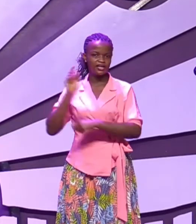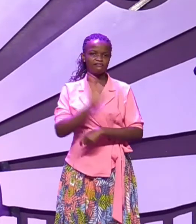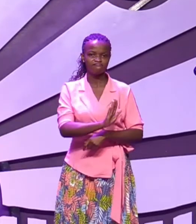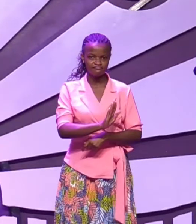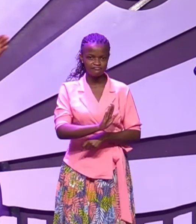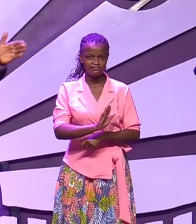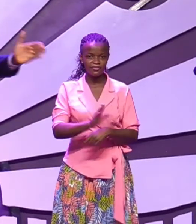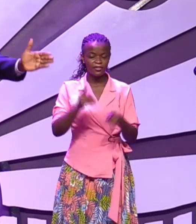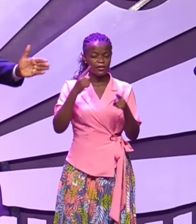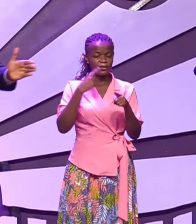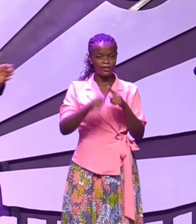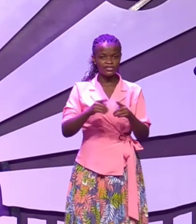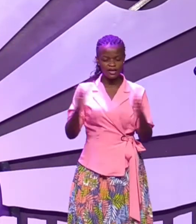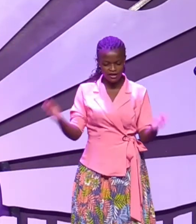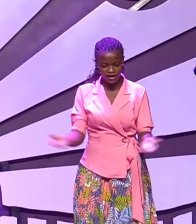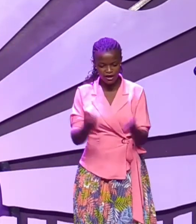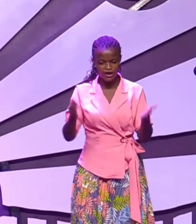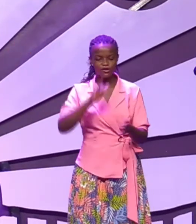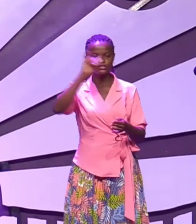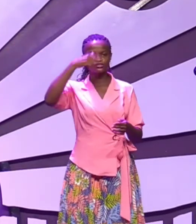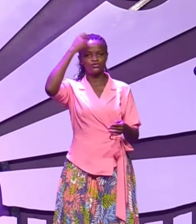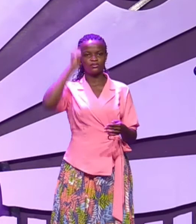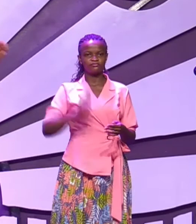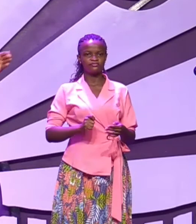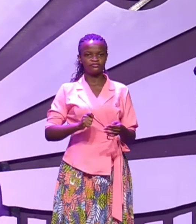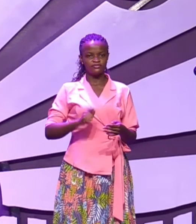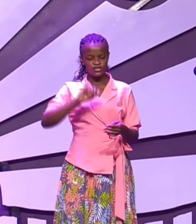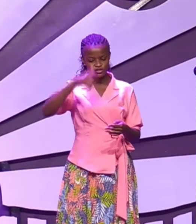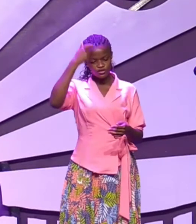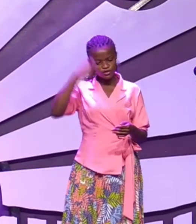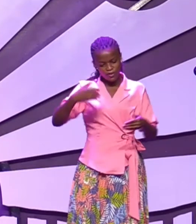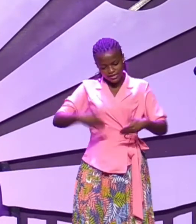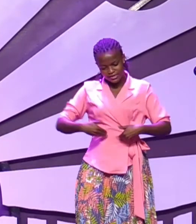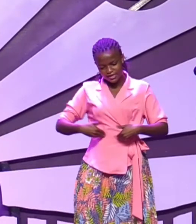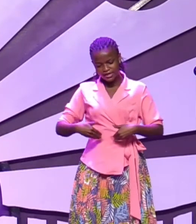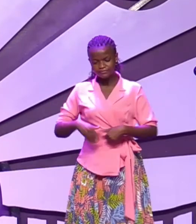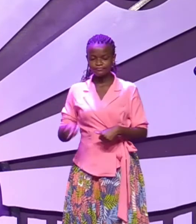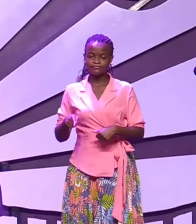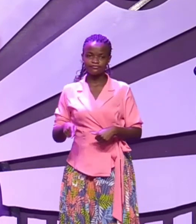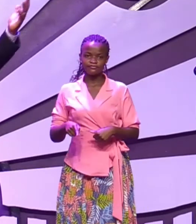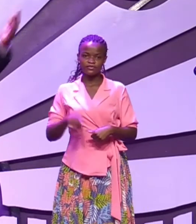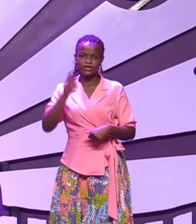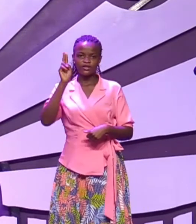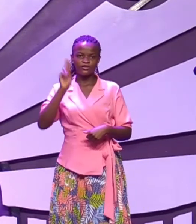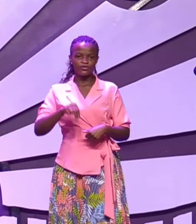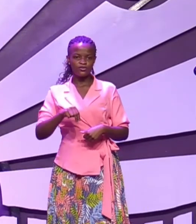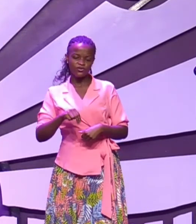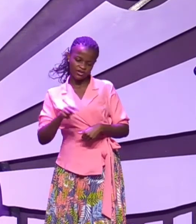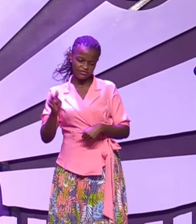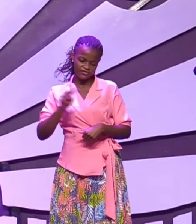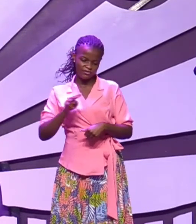but encourage Joshua Joshua was younger not as venerated